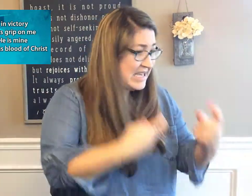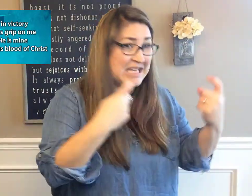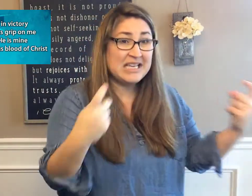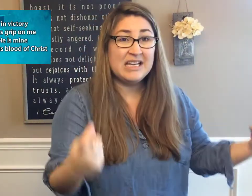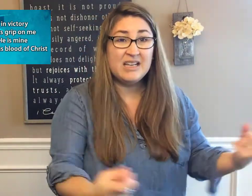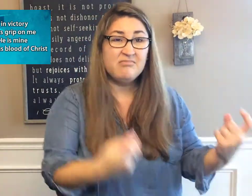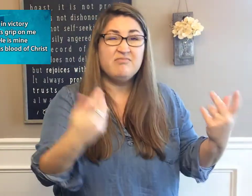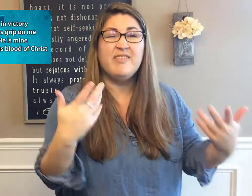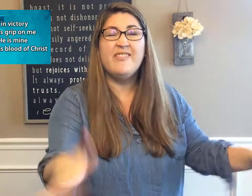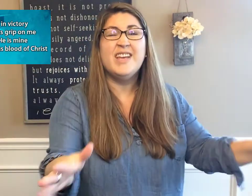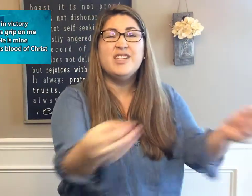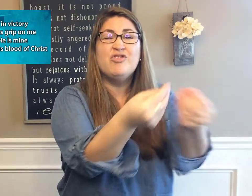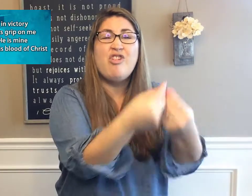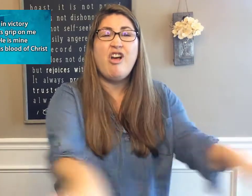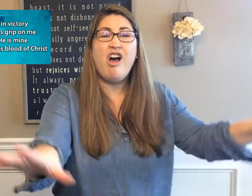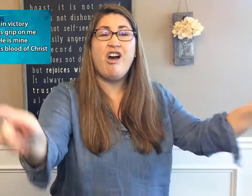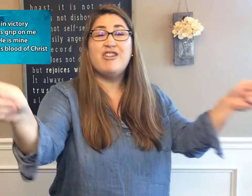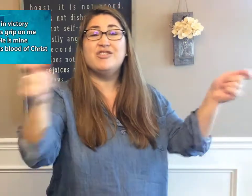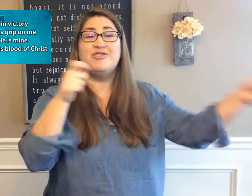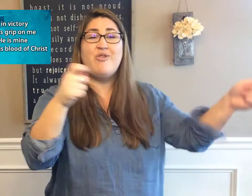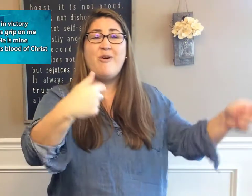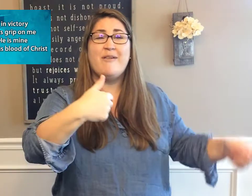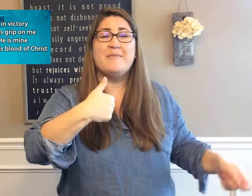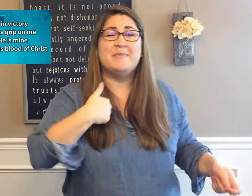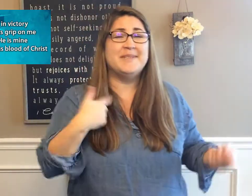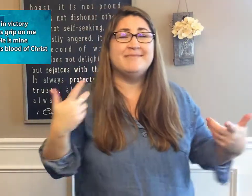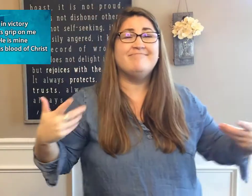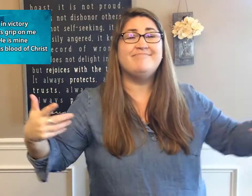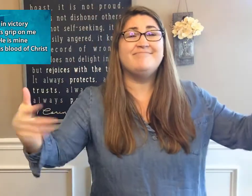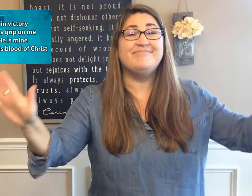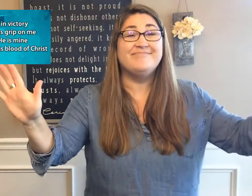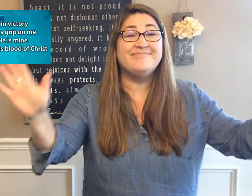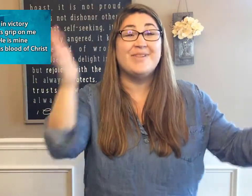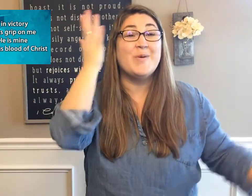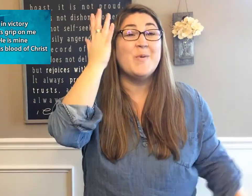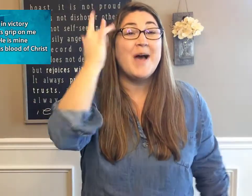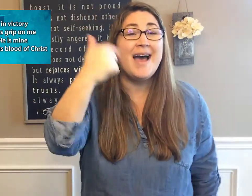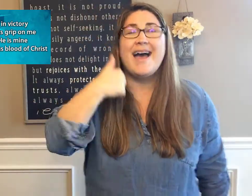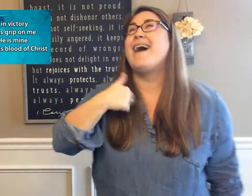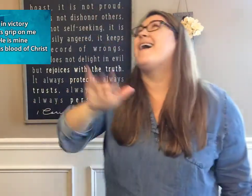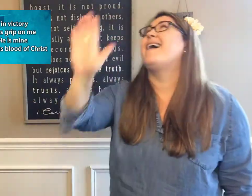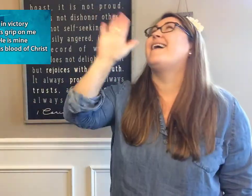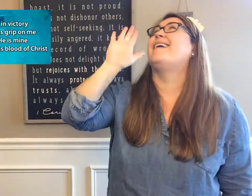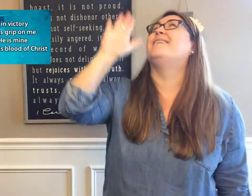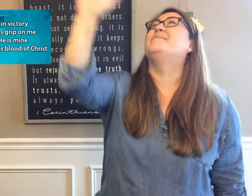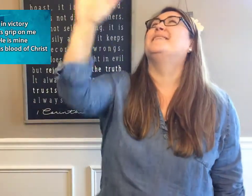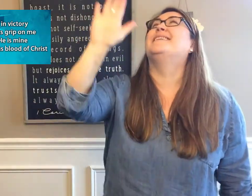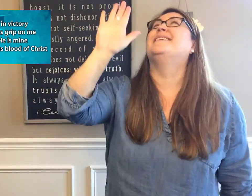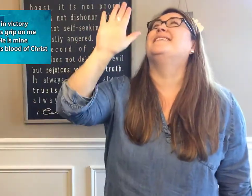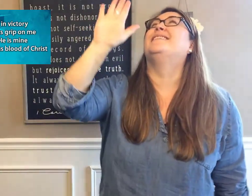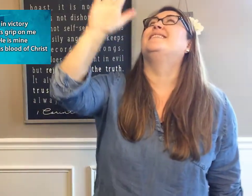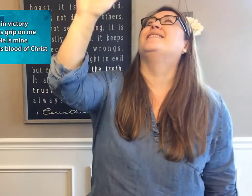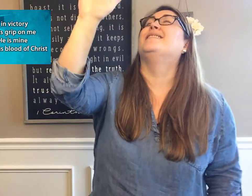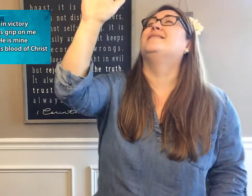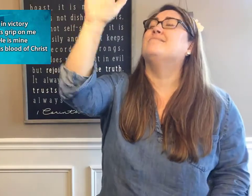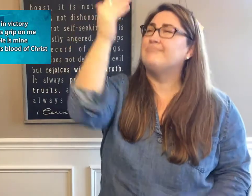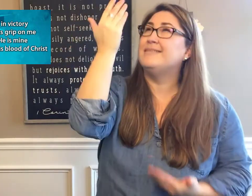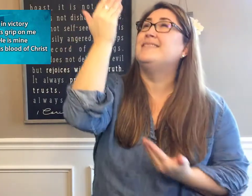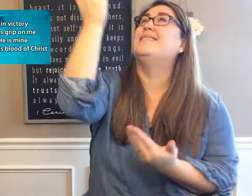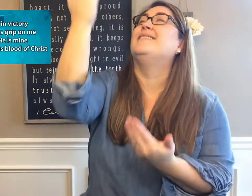has lost its grip on me. For I am His, and